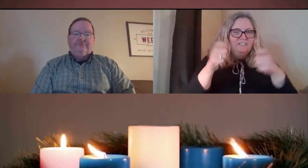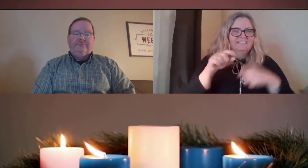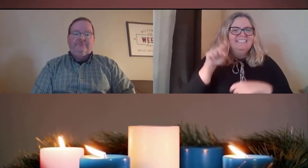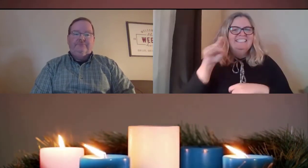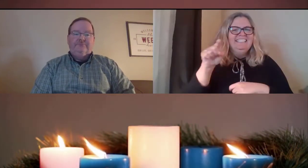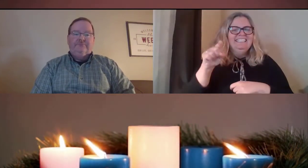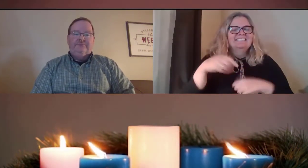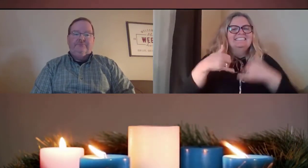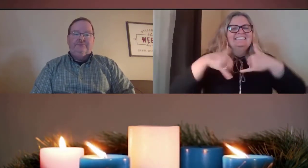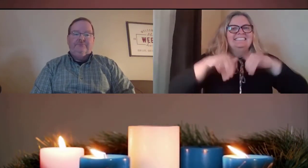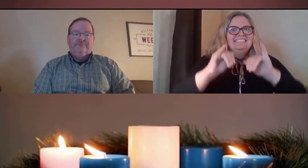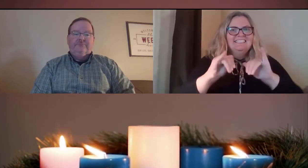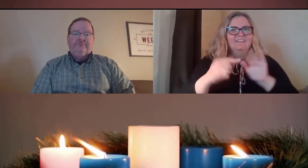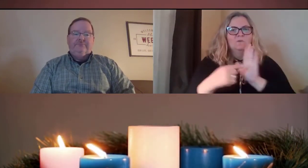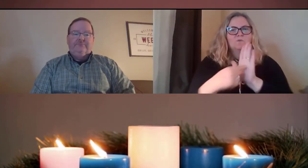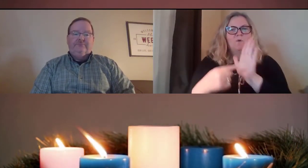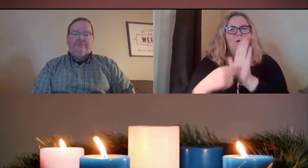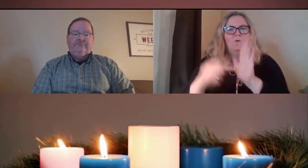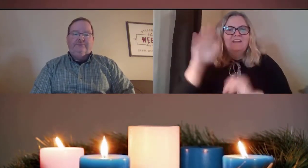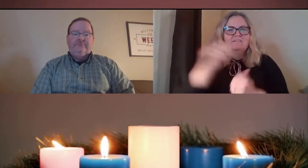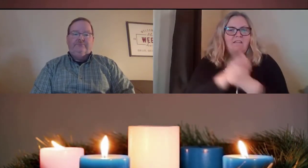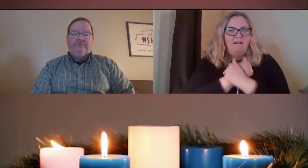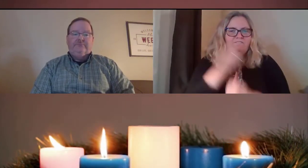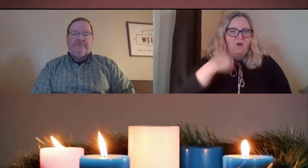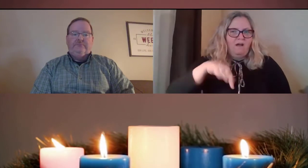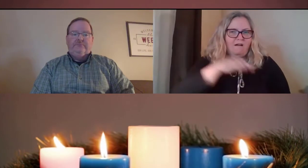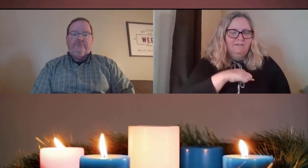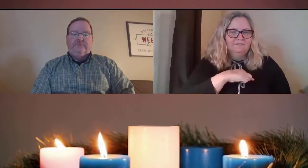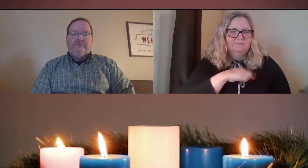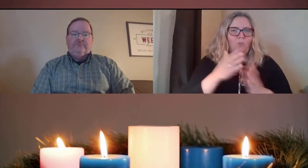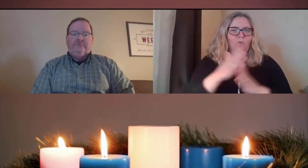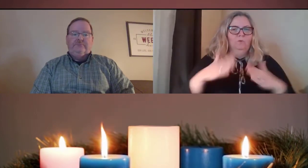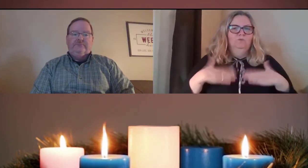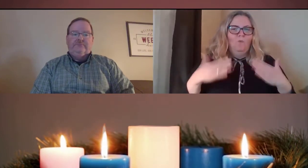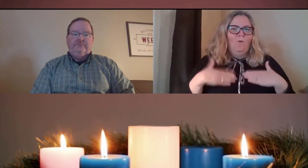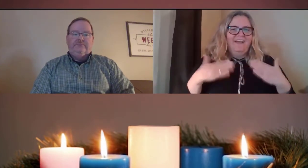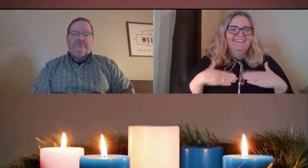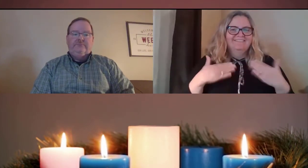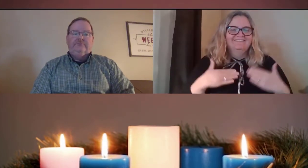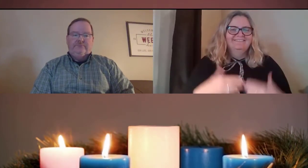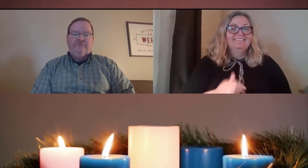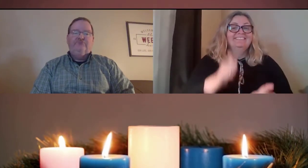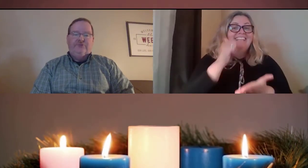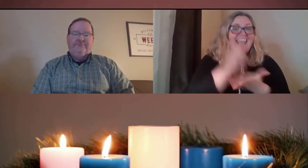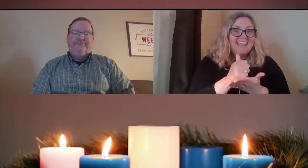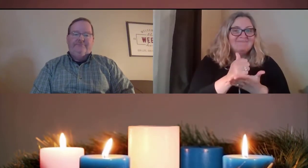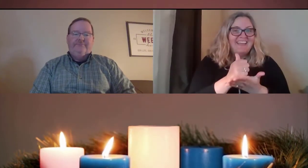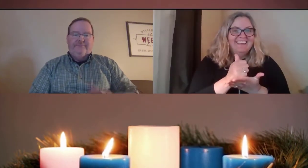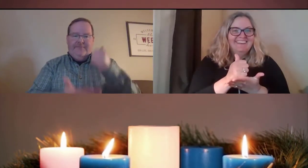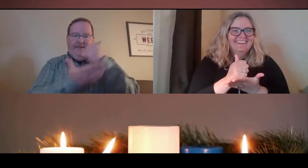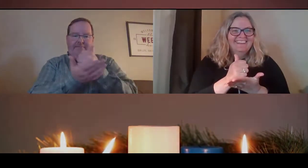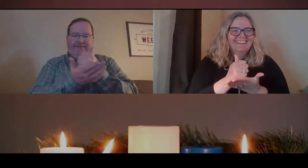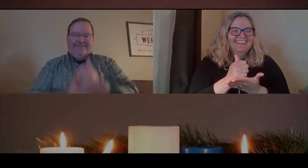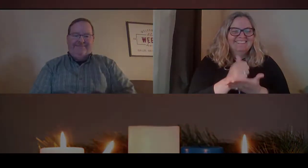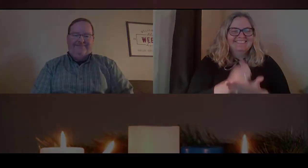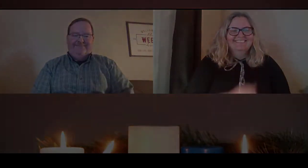Yes. And also God is sovereign and he still shows his love for us through joy. Amen.